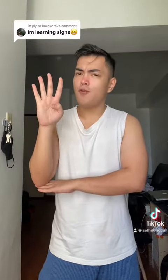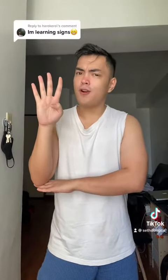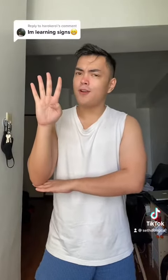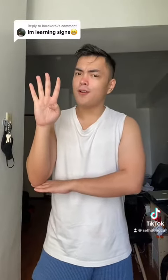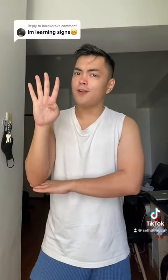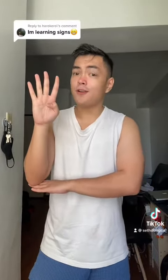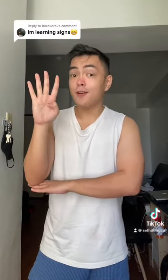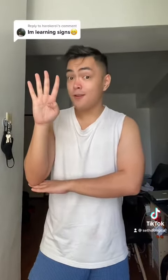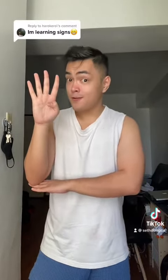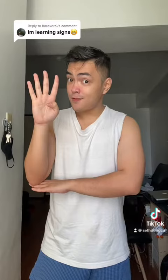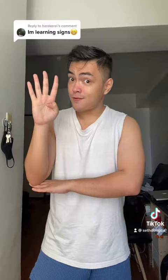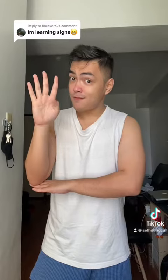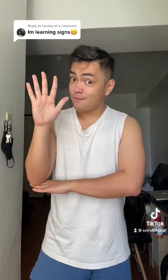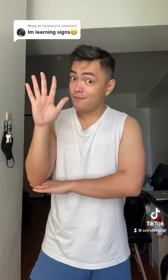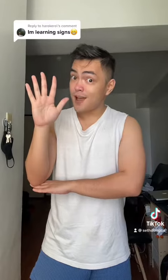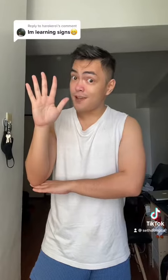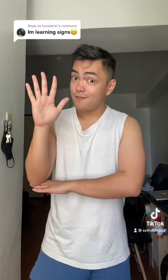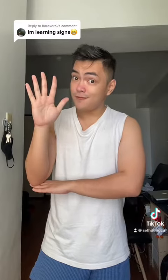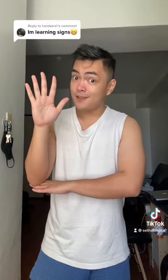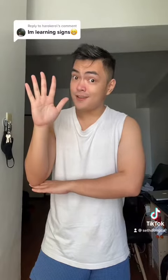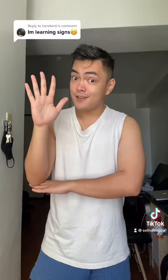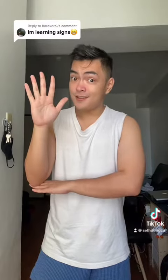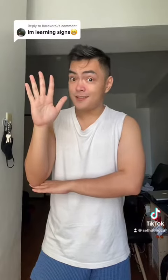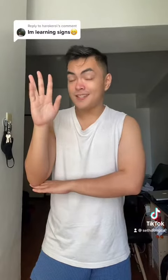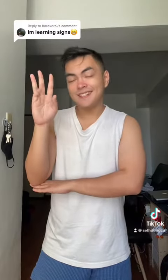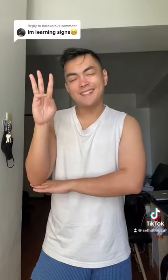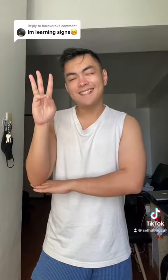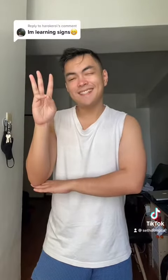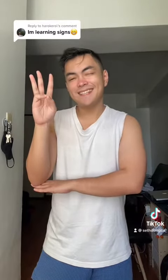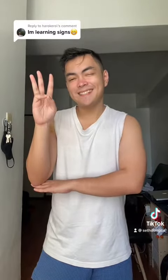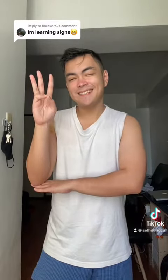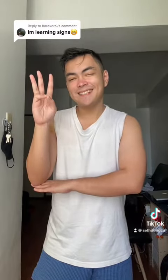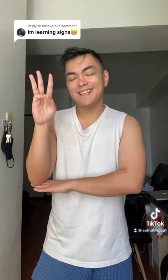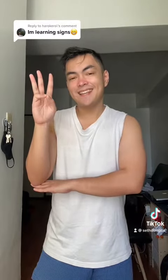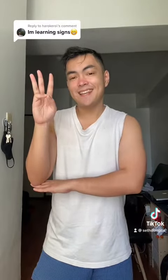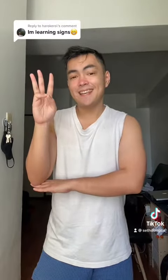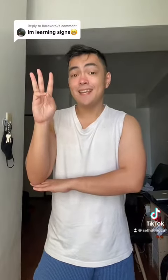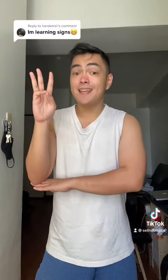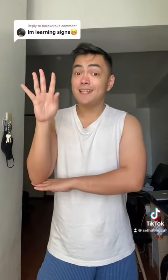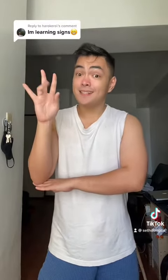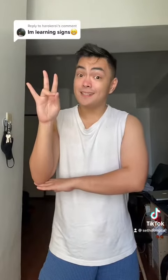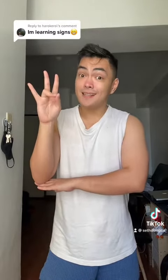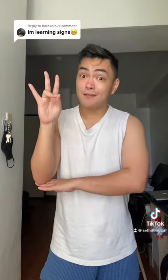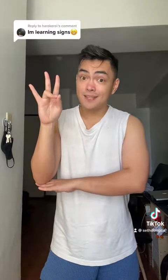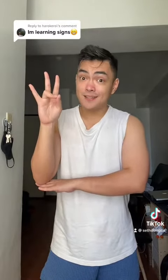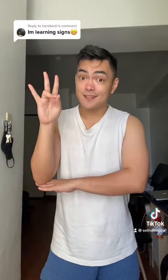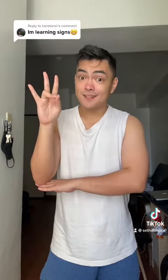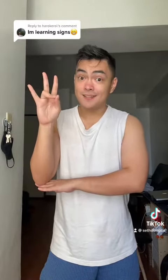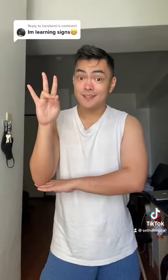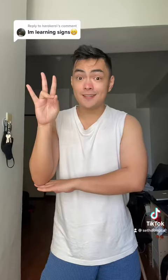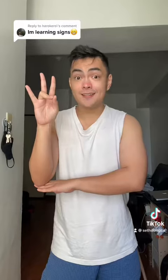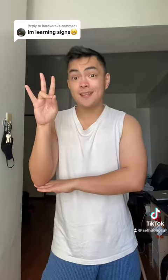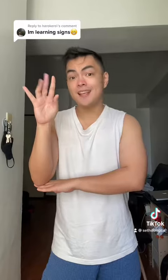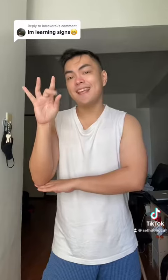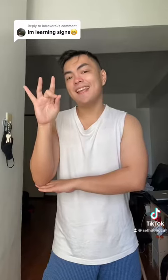5, 6, 7, 8,